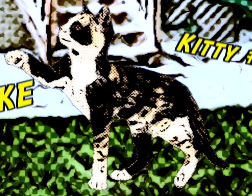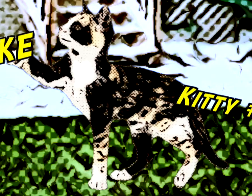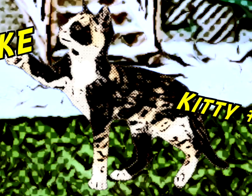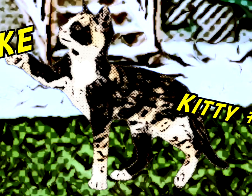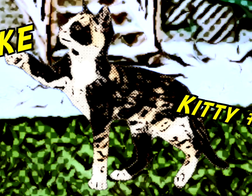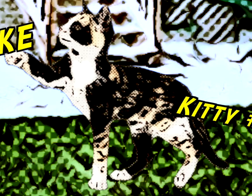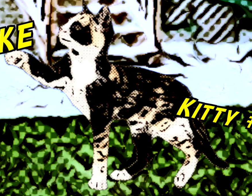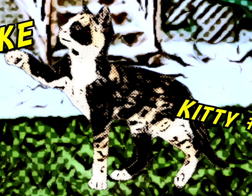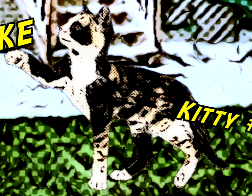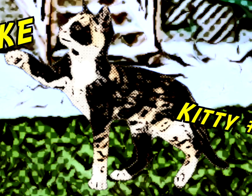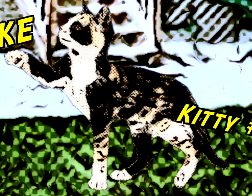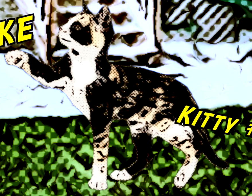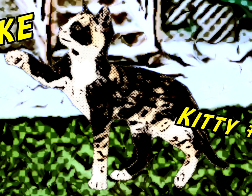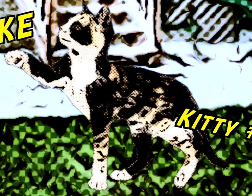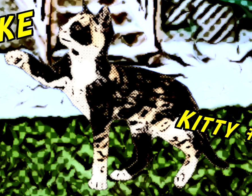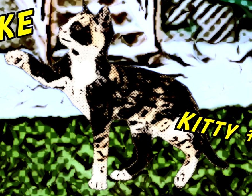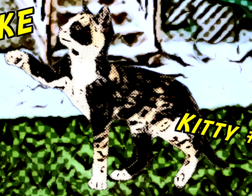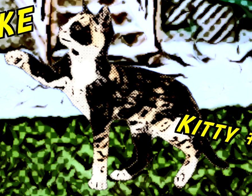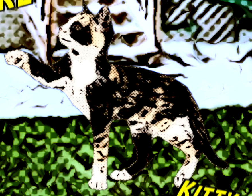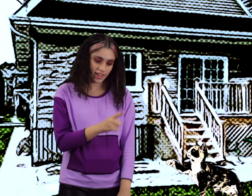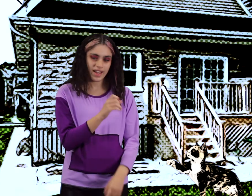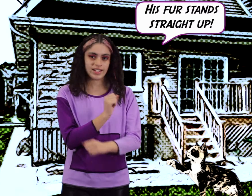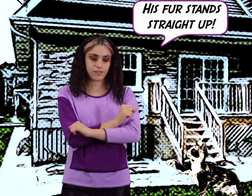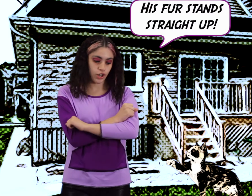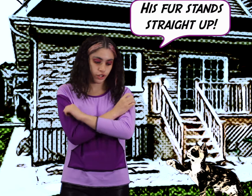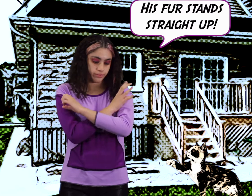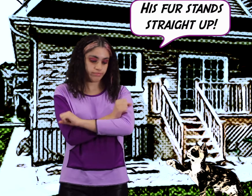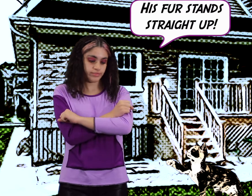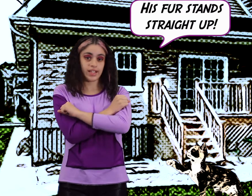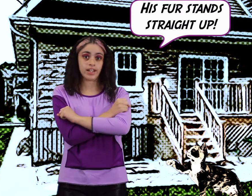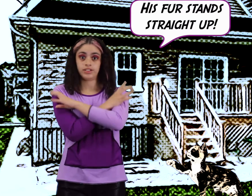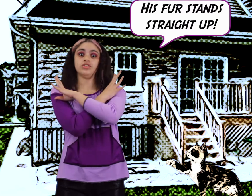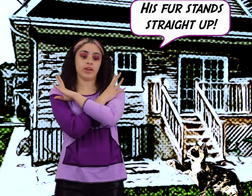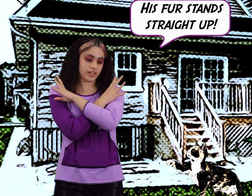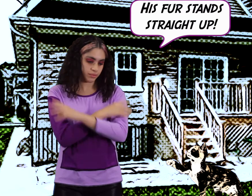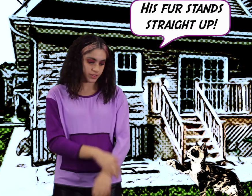mike in the number one is for dance train ups